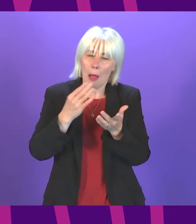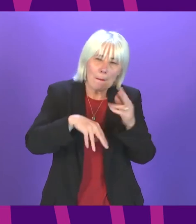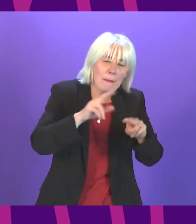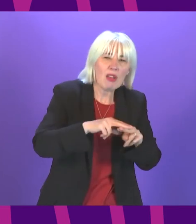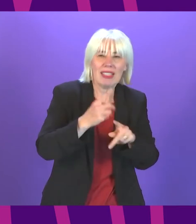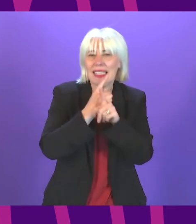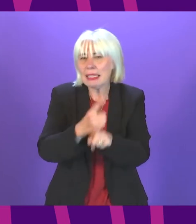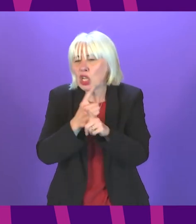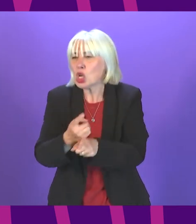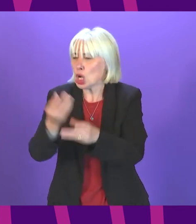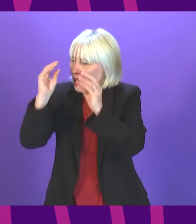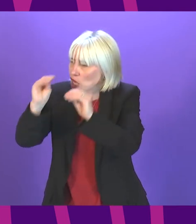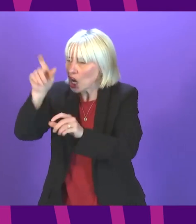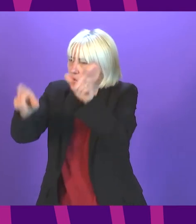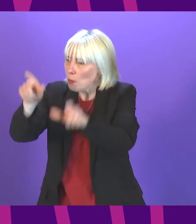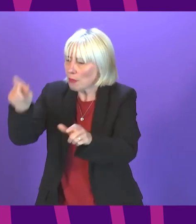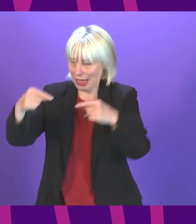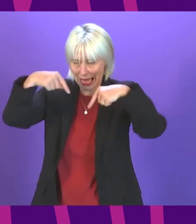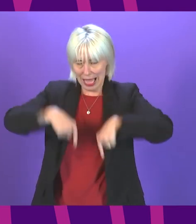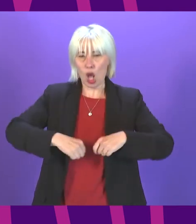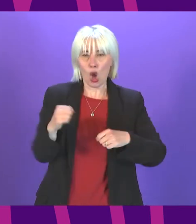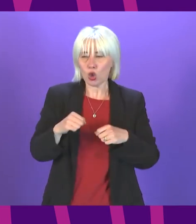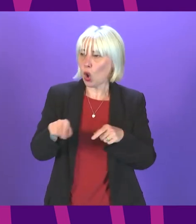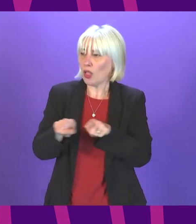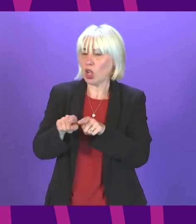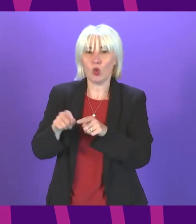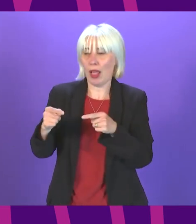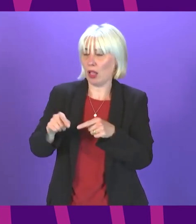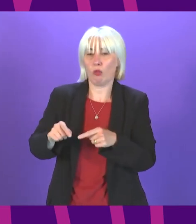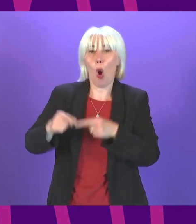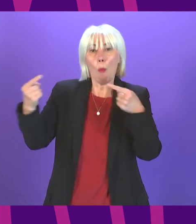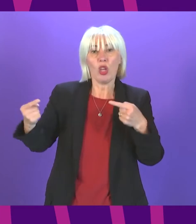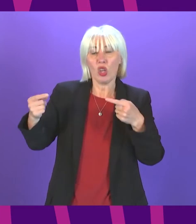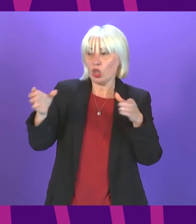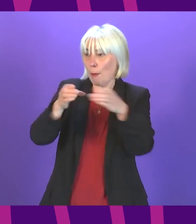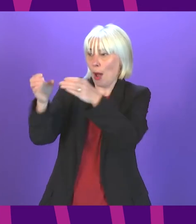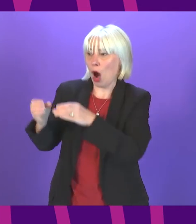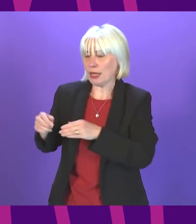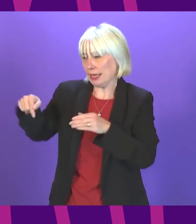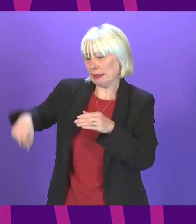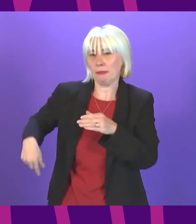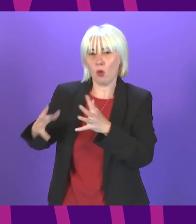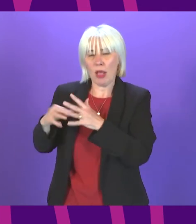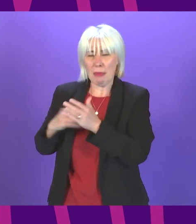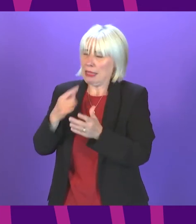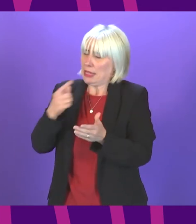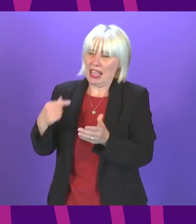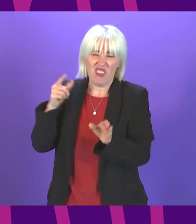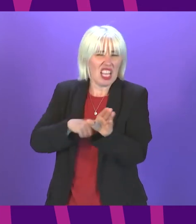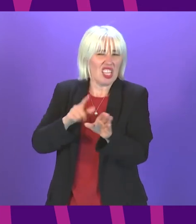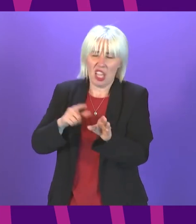here in Scotland as well as opposition parties in our national parliament have been voicing concerns for years